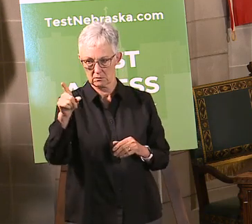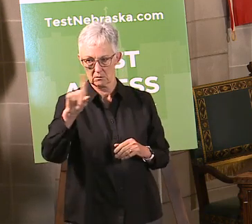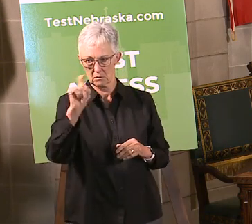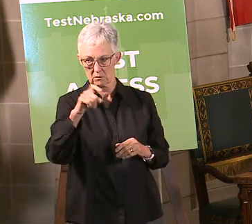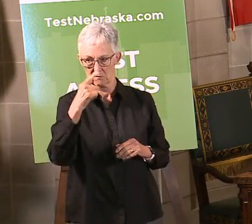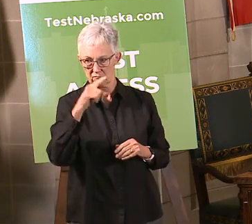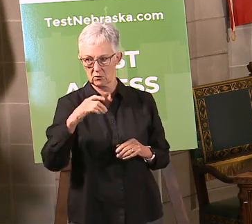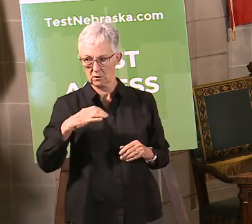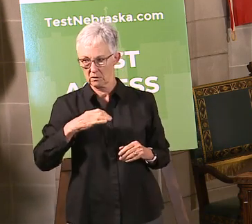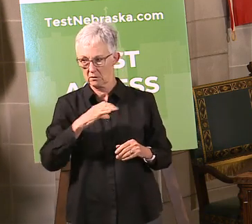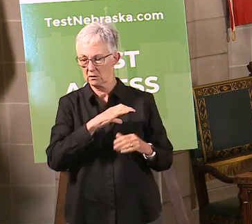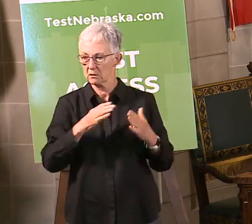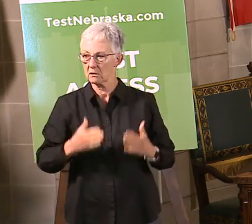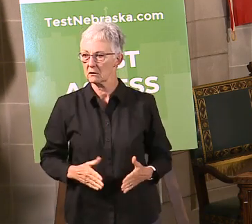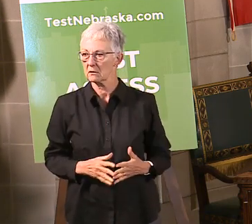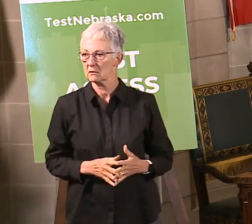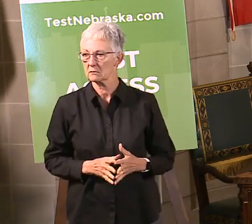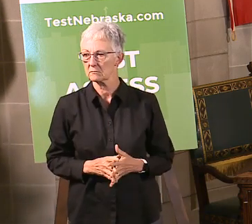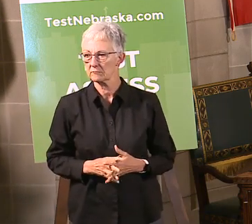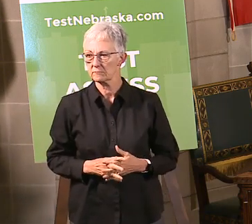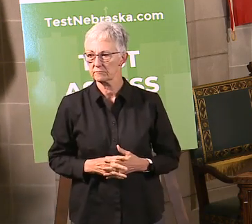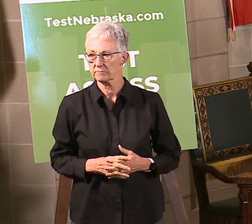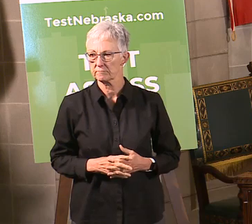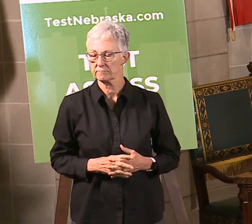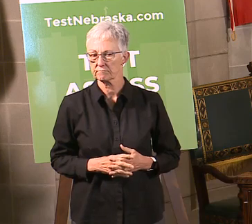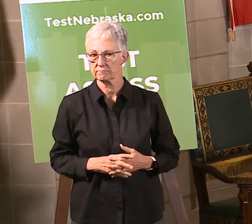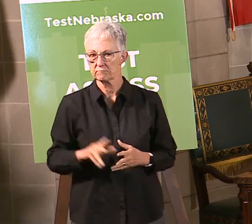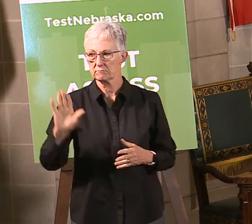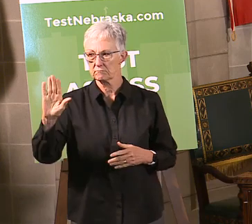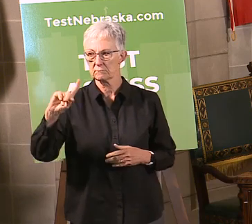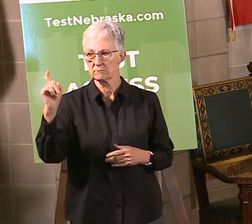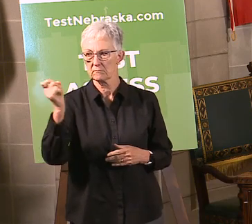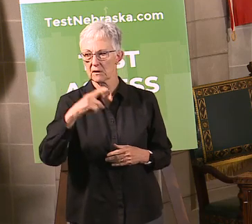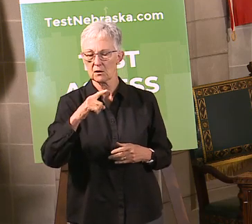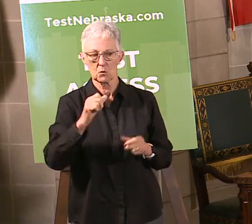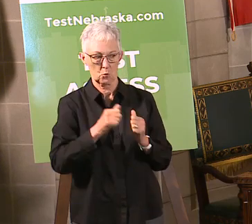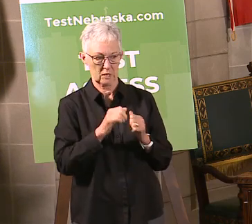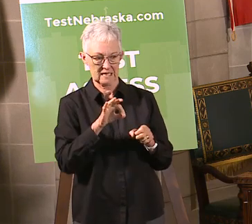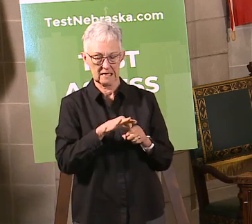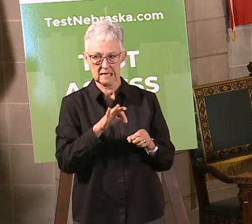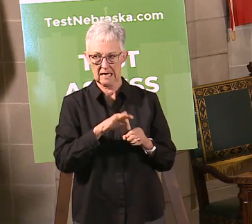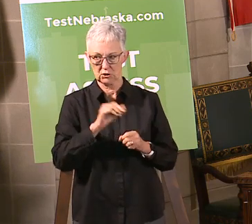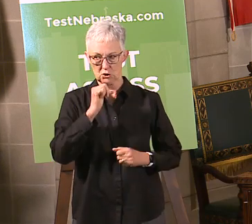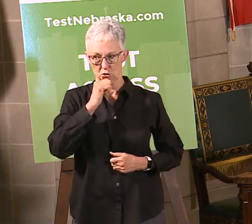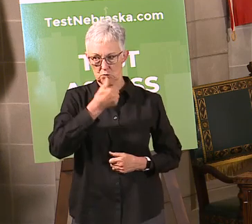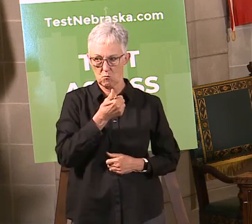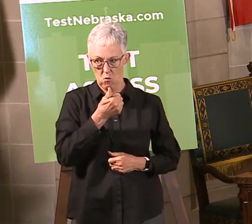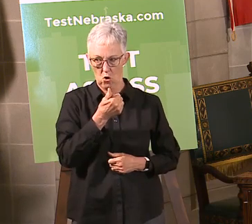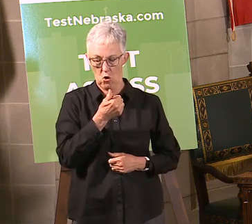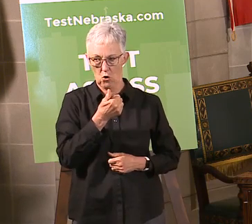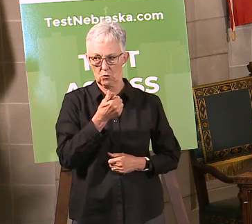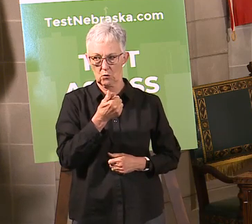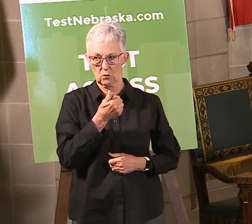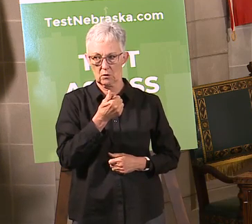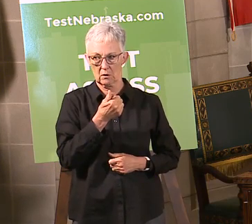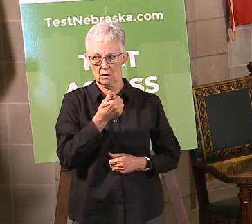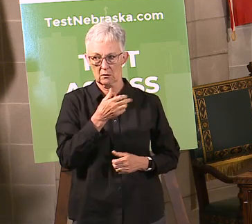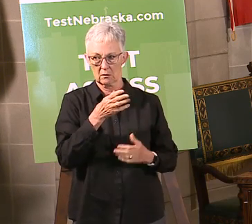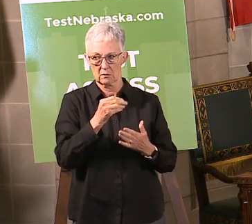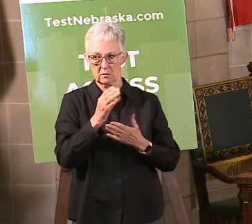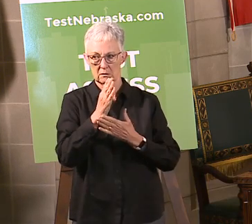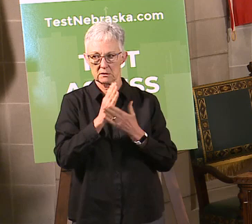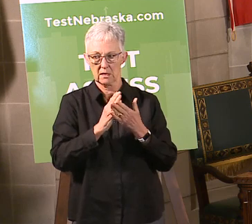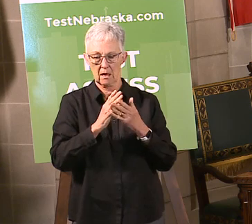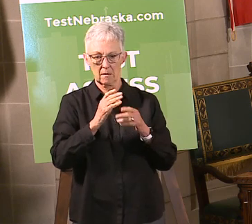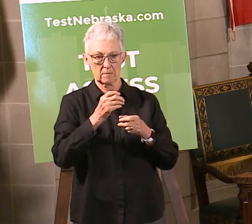Okay. What was your question? Brandon? With the election tomorrow, in light of the traveling out of state and needing to quarantine, there's speculation that some petition